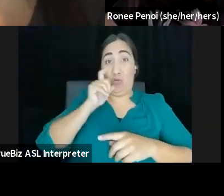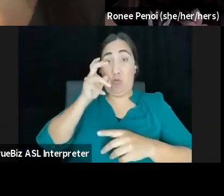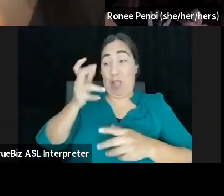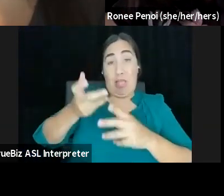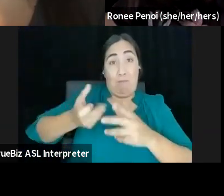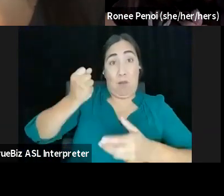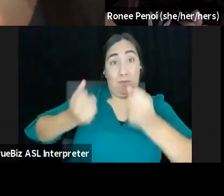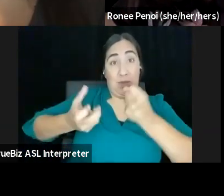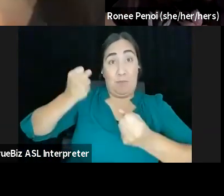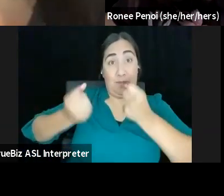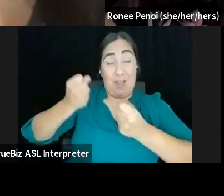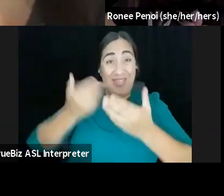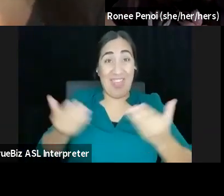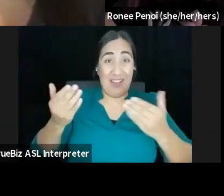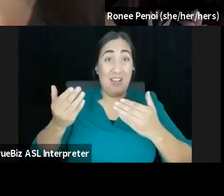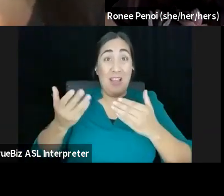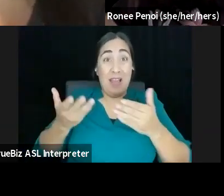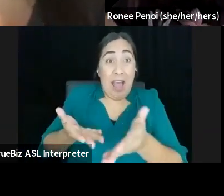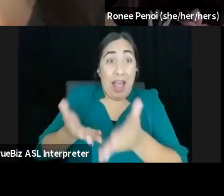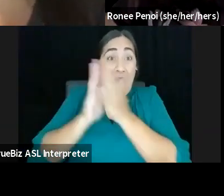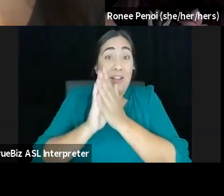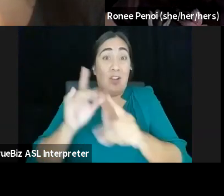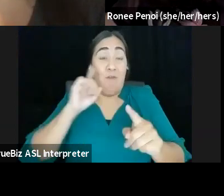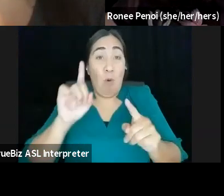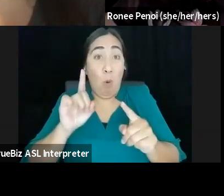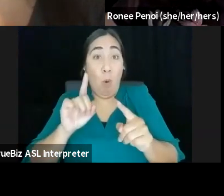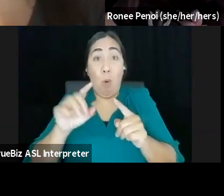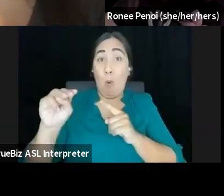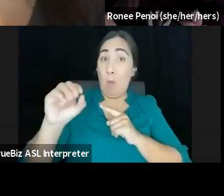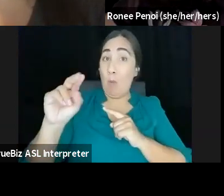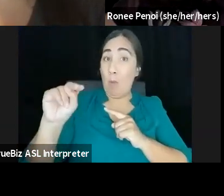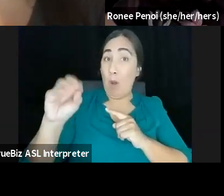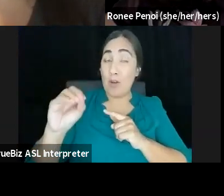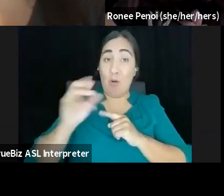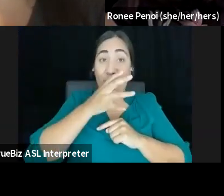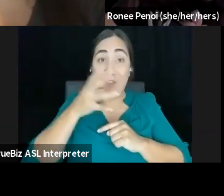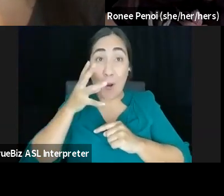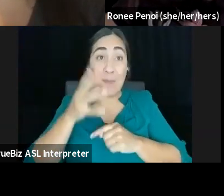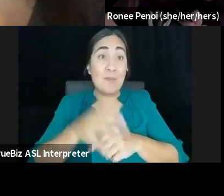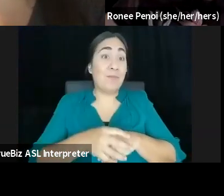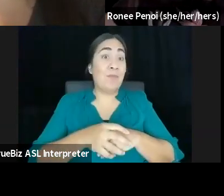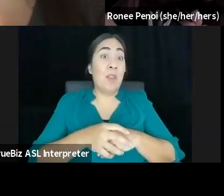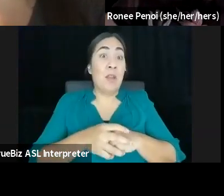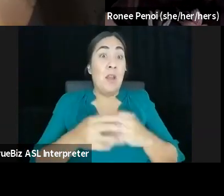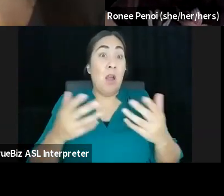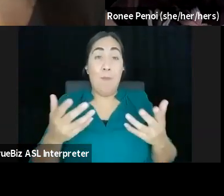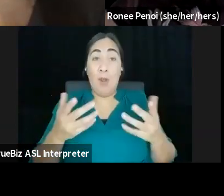that ask for mono, mono farming that ask for, I mean, even, even the drug trade is